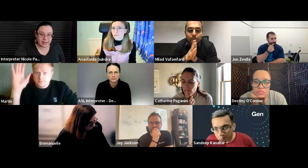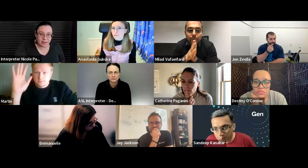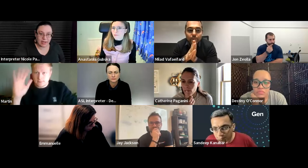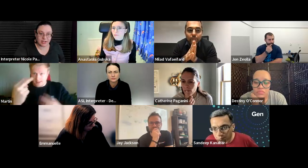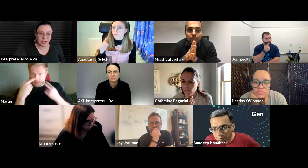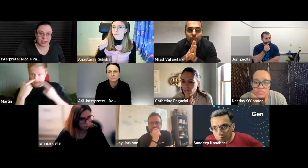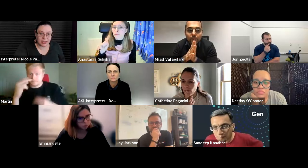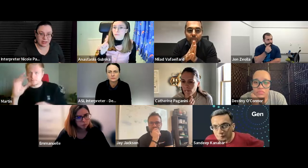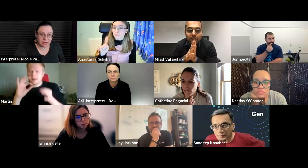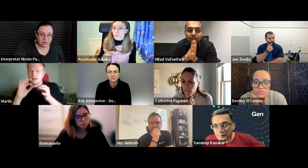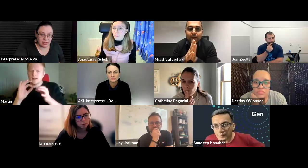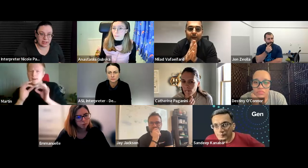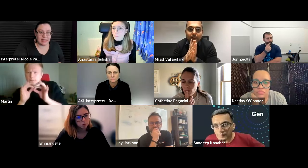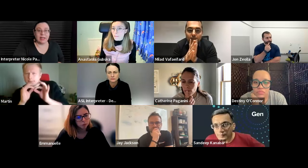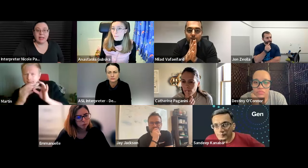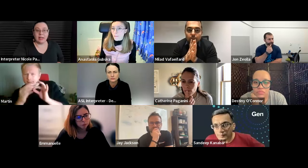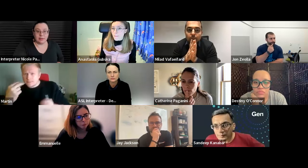martin has a question